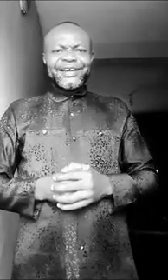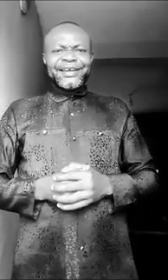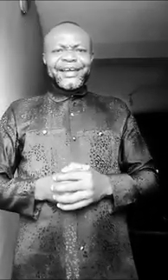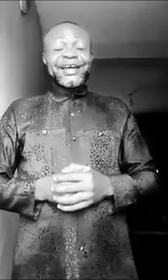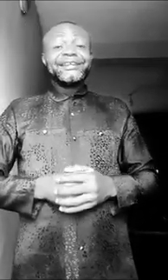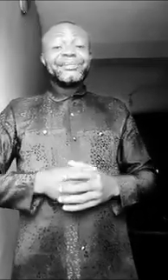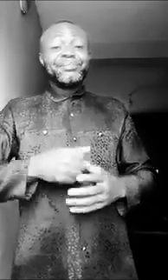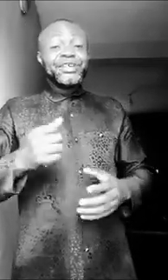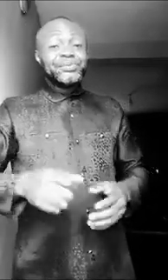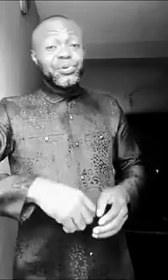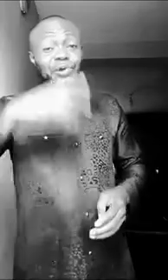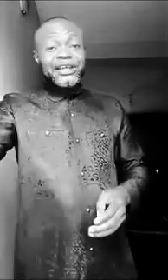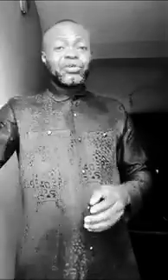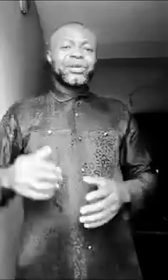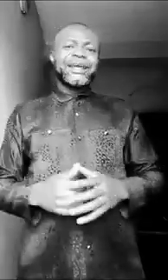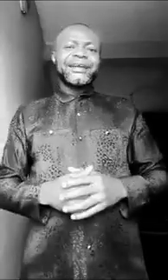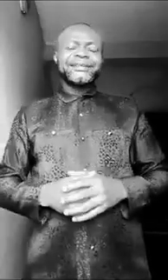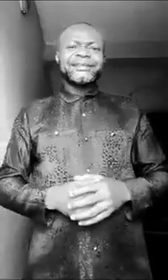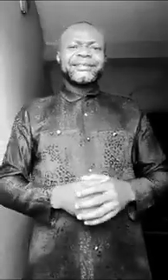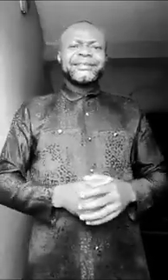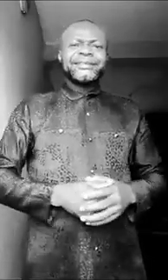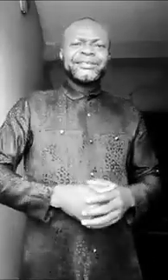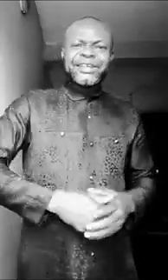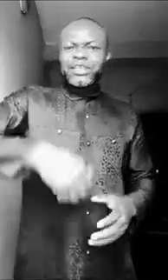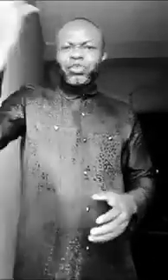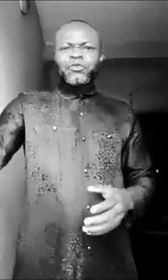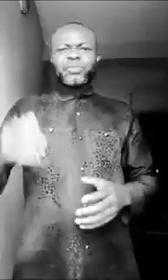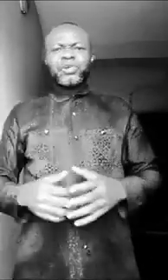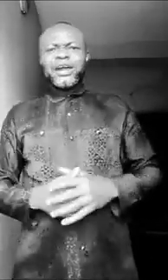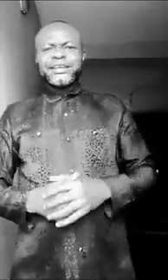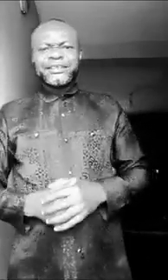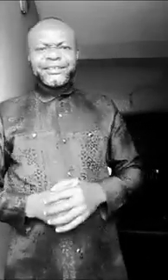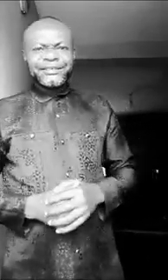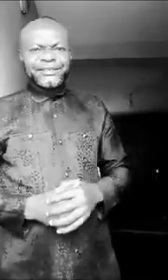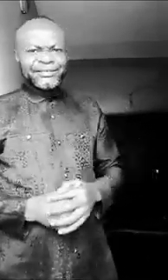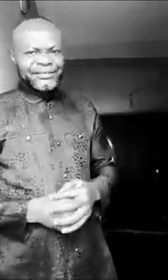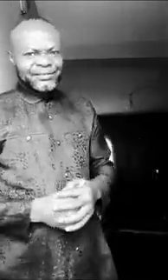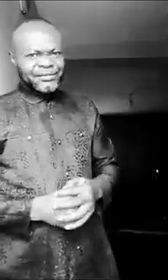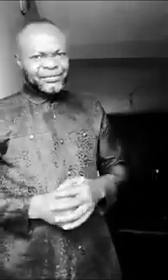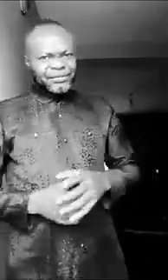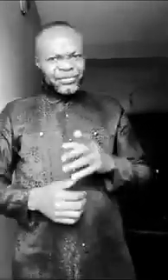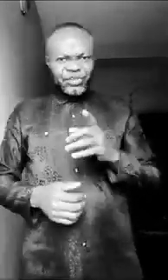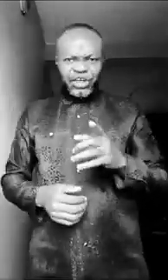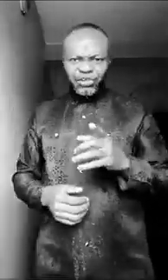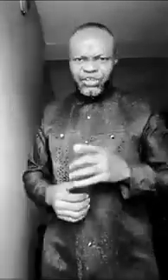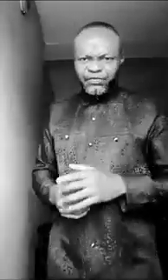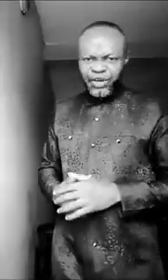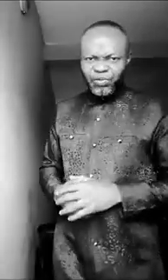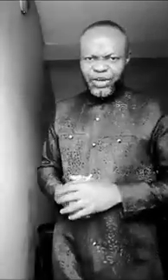And the breeze, blow that umbrella. Take it off from your hand. Check yourself very well.